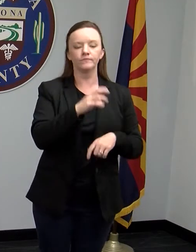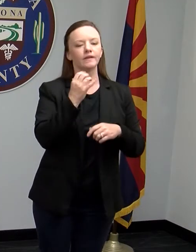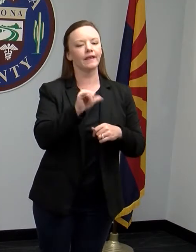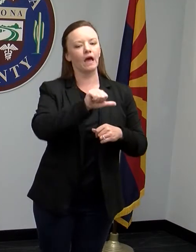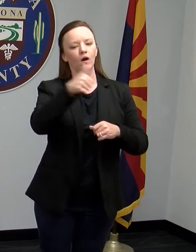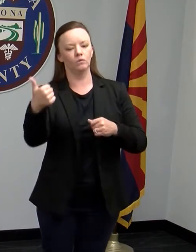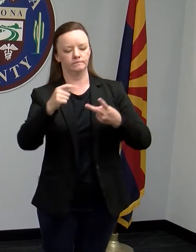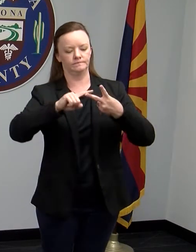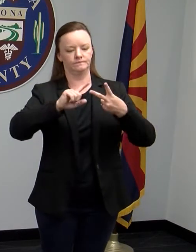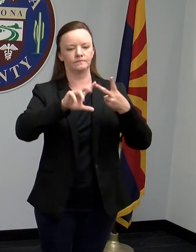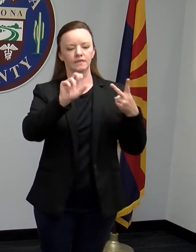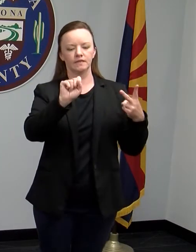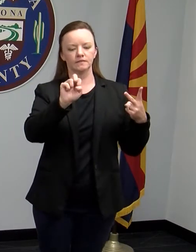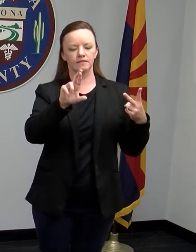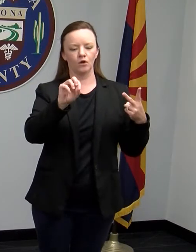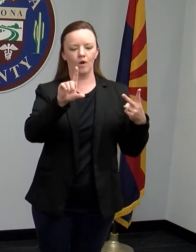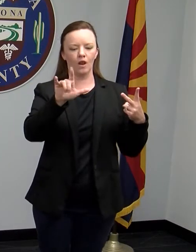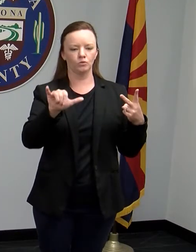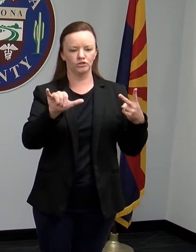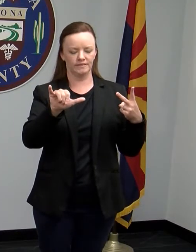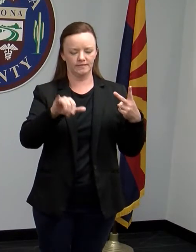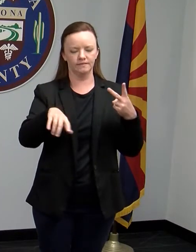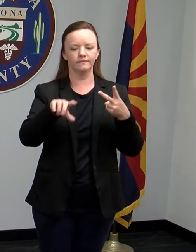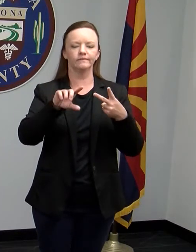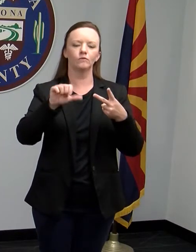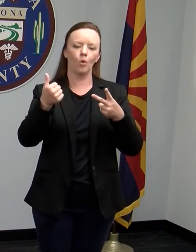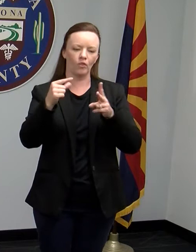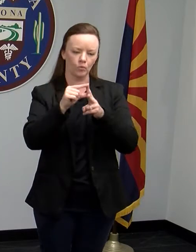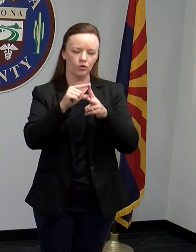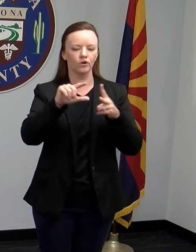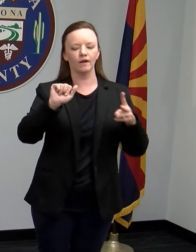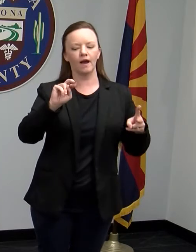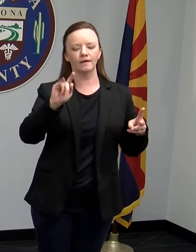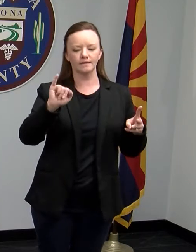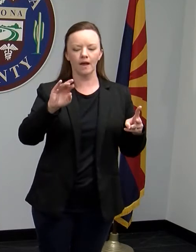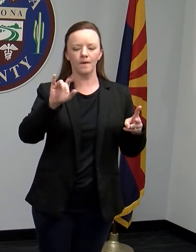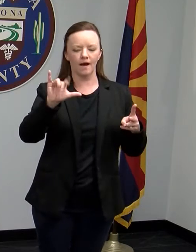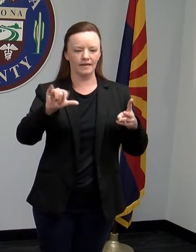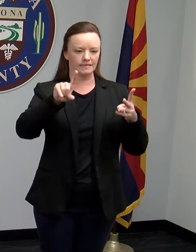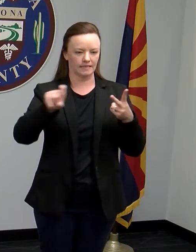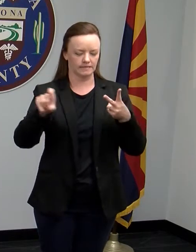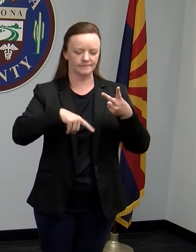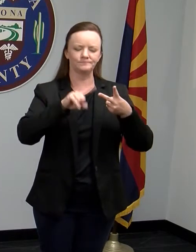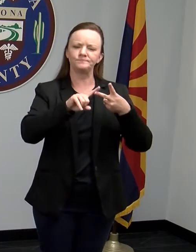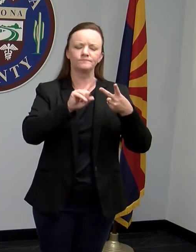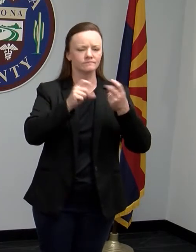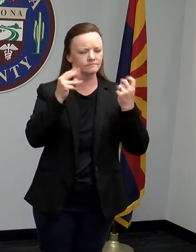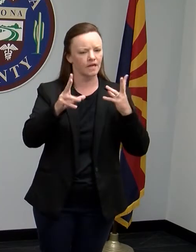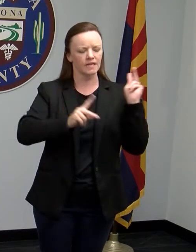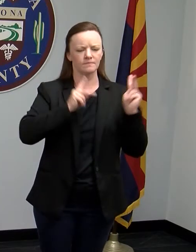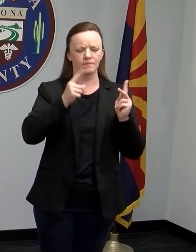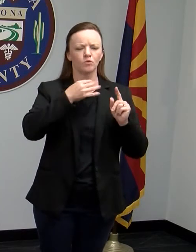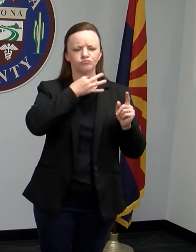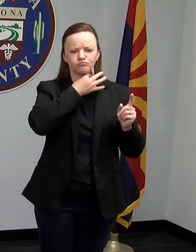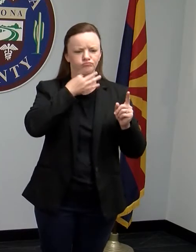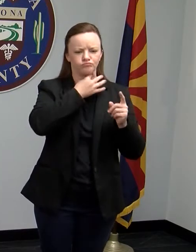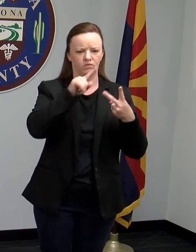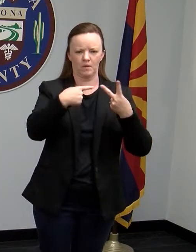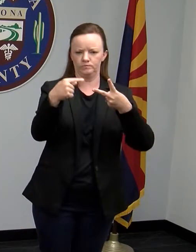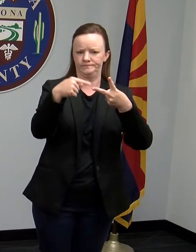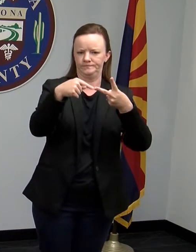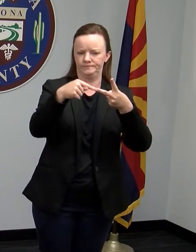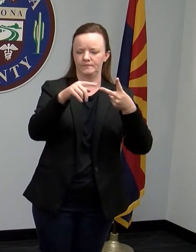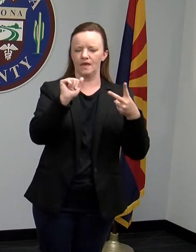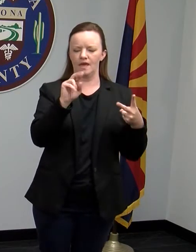testing. This is the other main type of test that has gotten a lot of attention lately, and it's